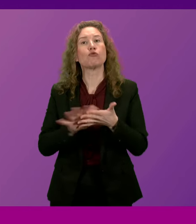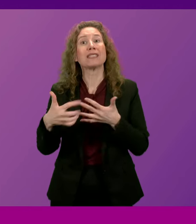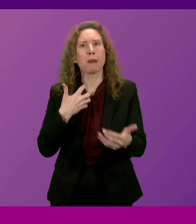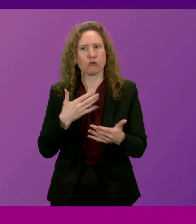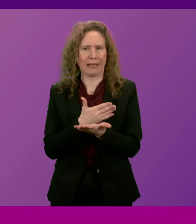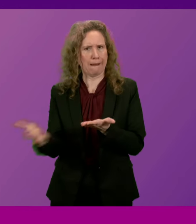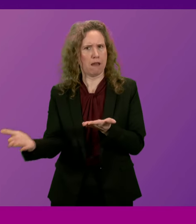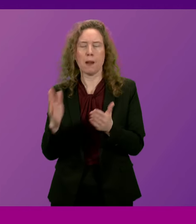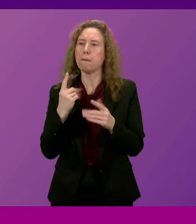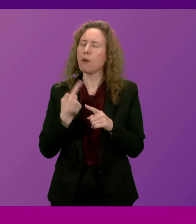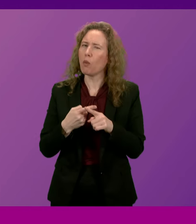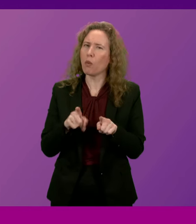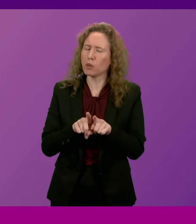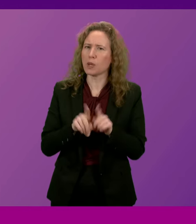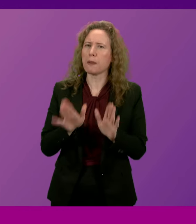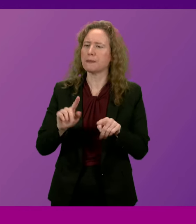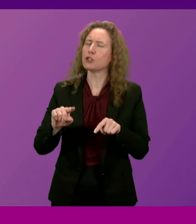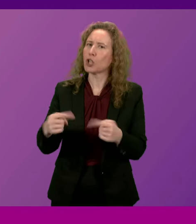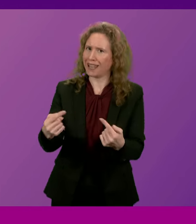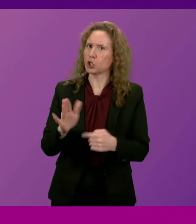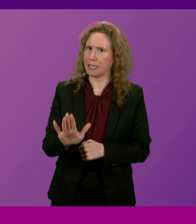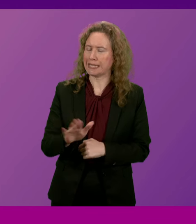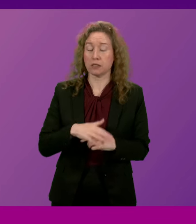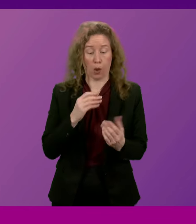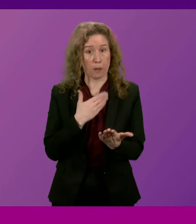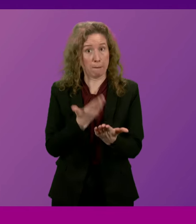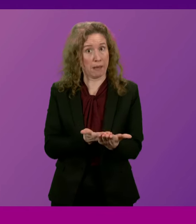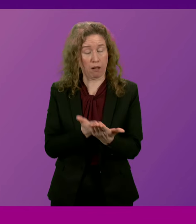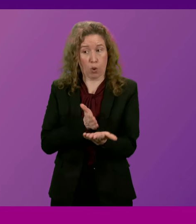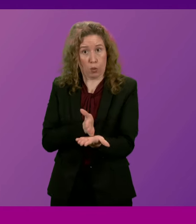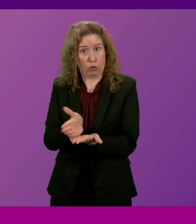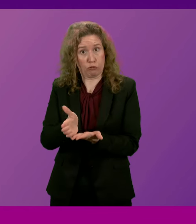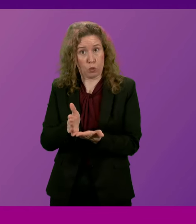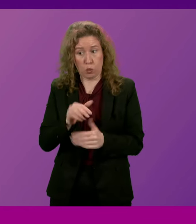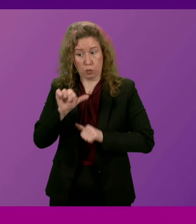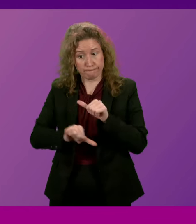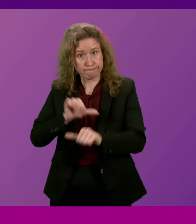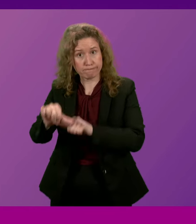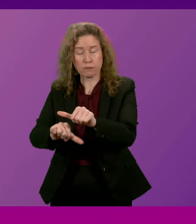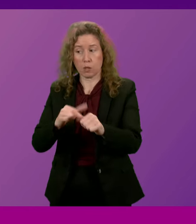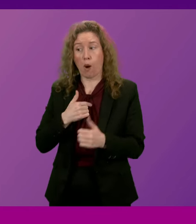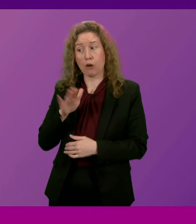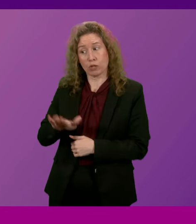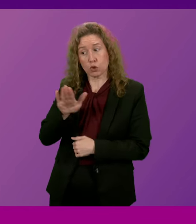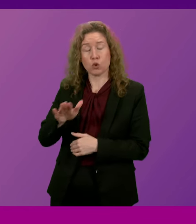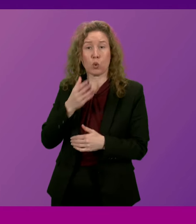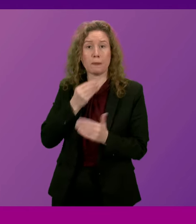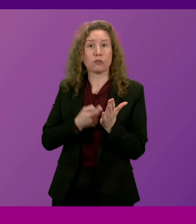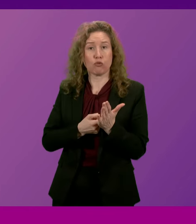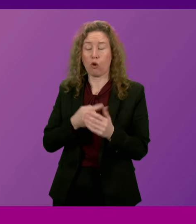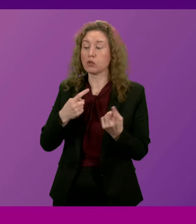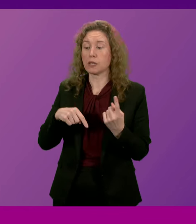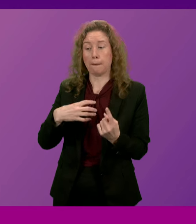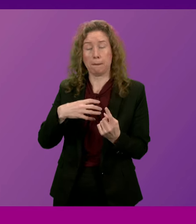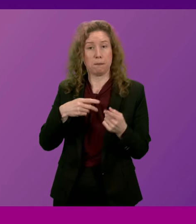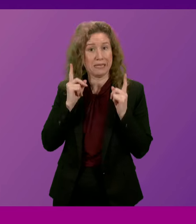it has to be challenging. And as the bill takes its passage through Parliament, I give Mr Ross the assurance that ministers